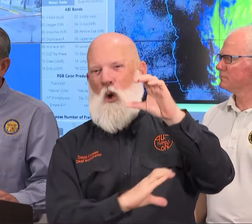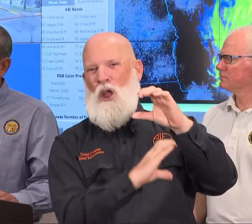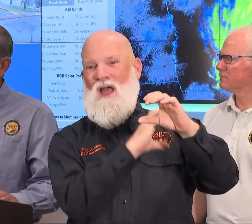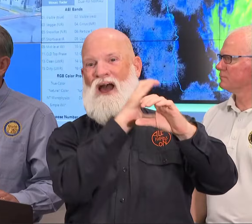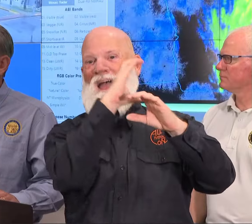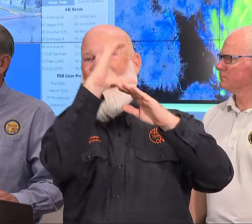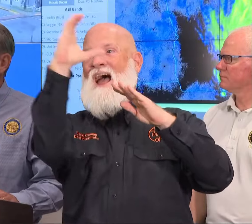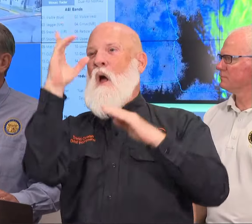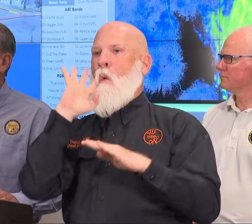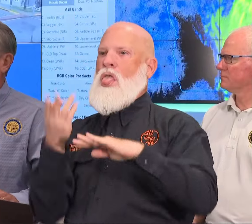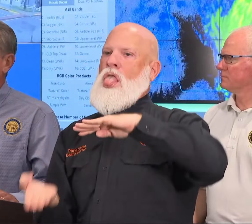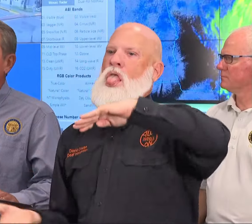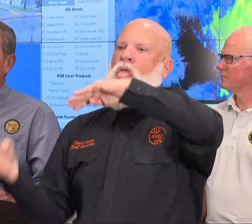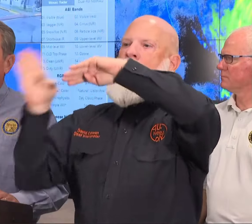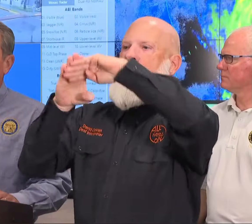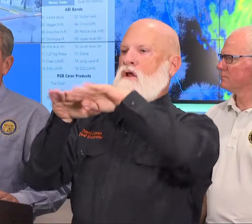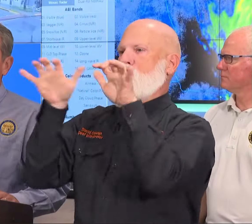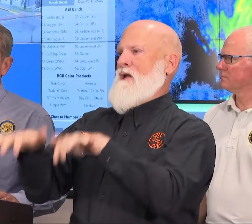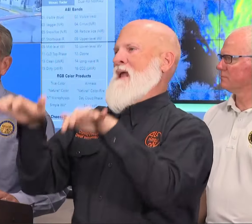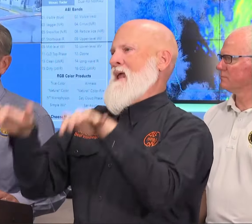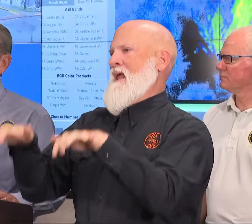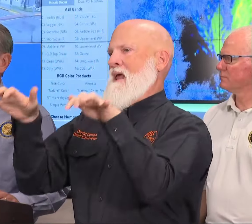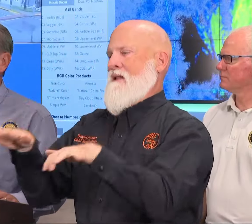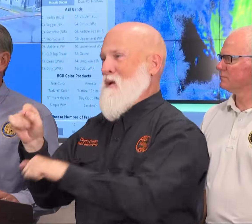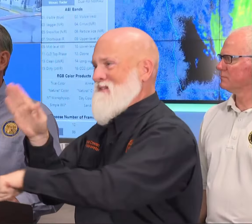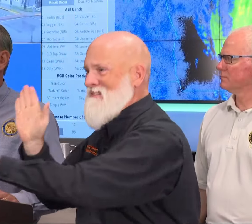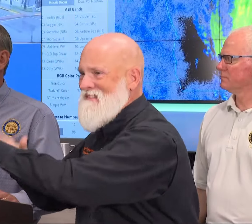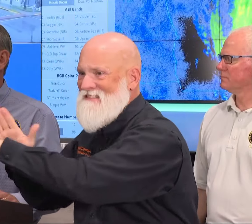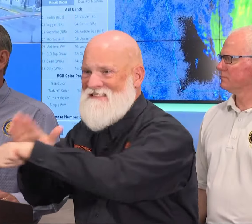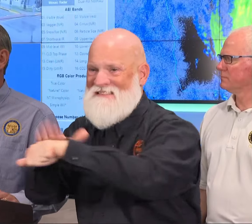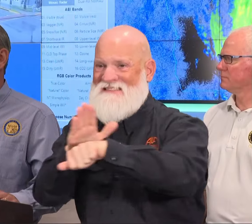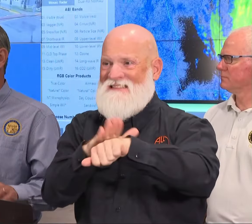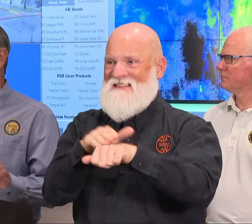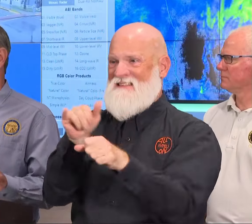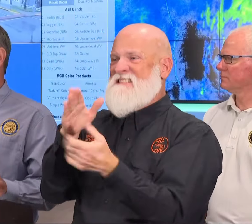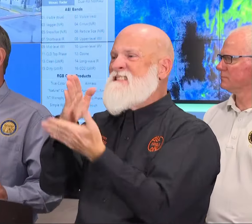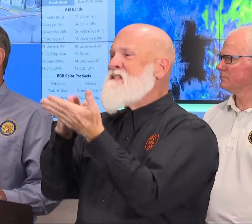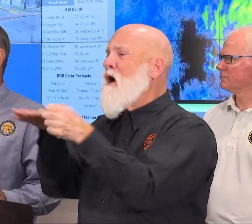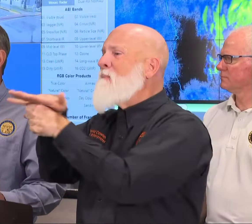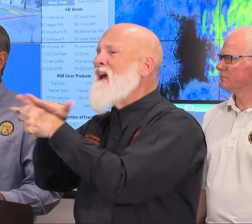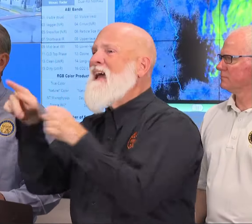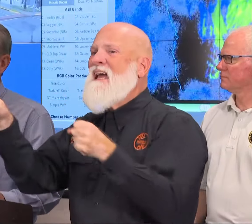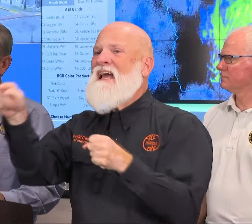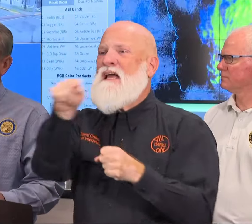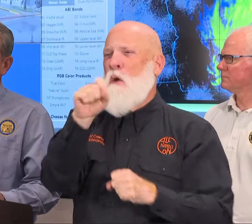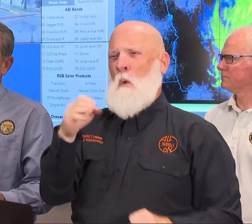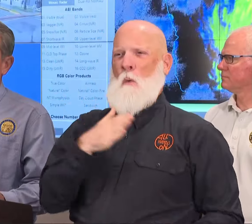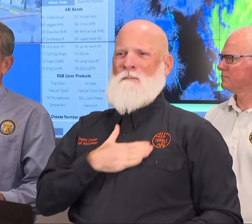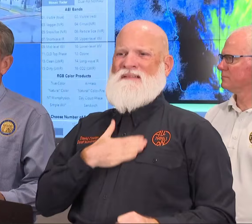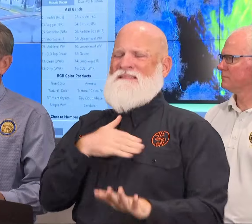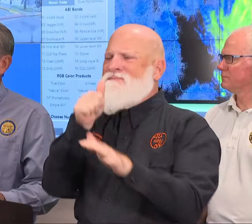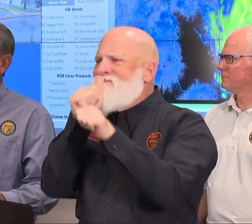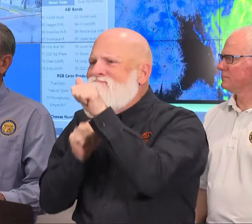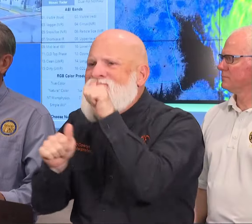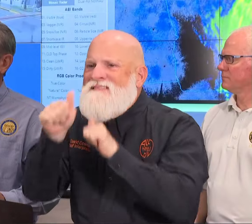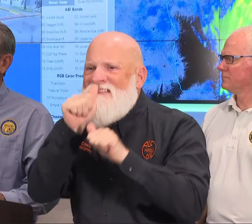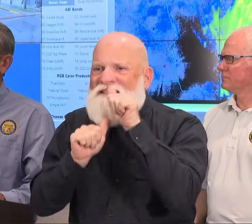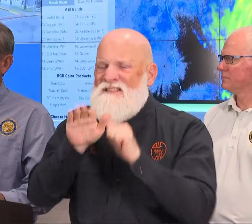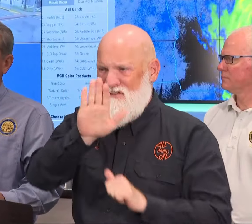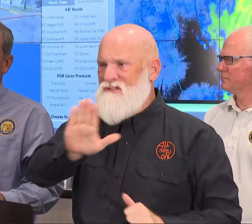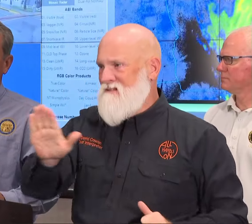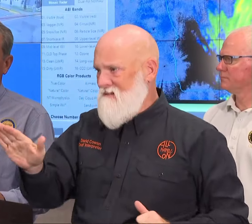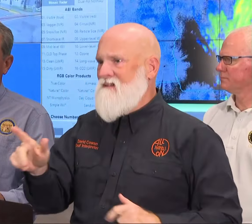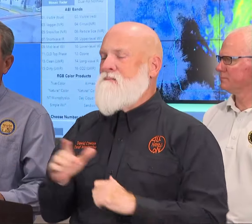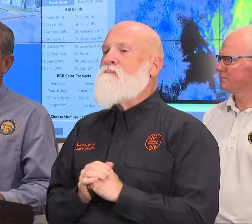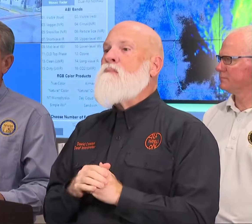affected areas. I hope you would be patient with us. Do not let this storm lull you to sleep as